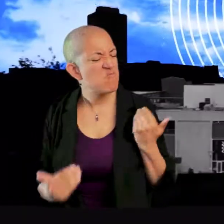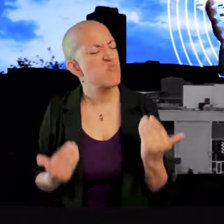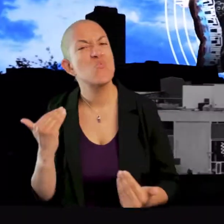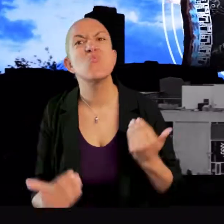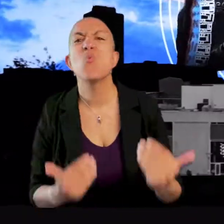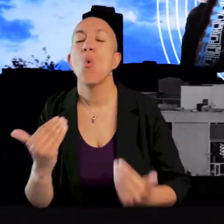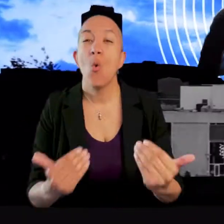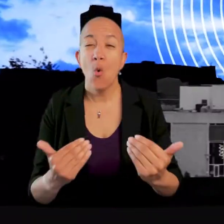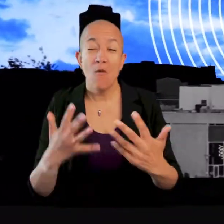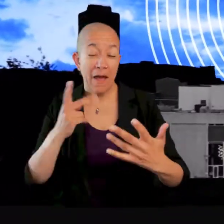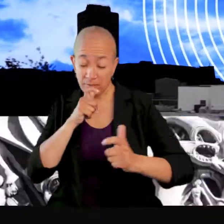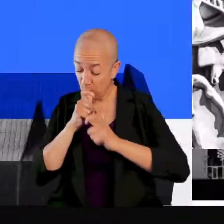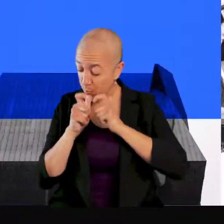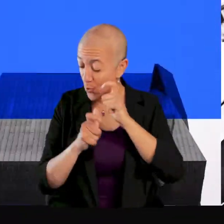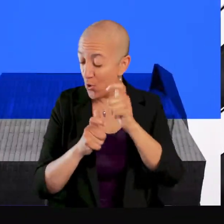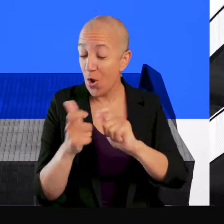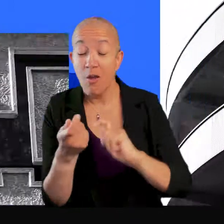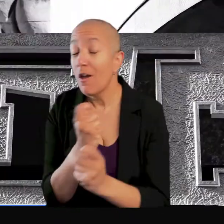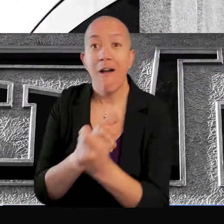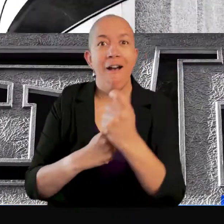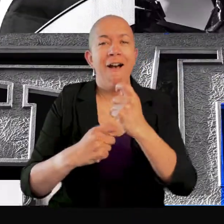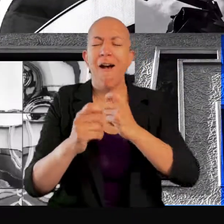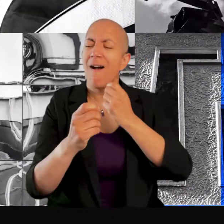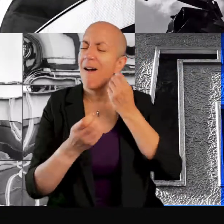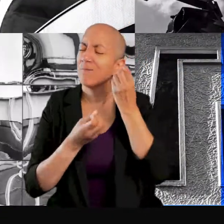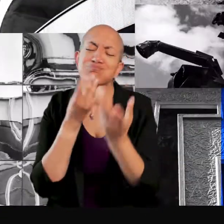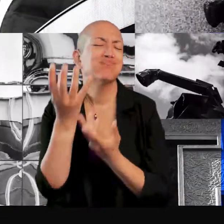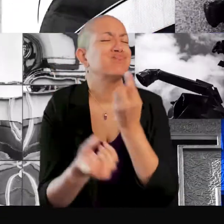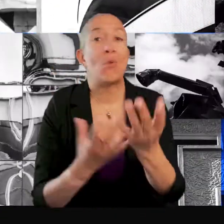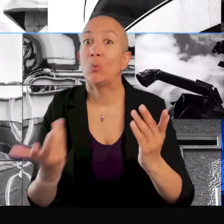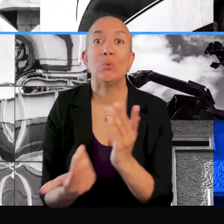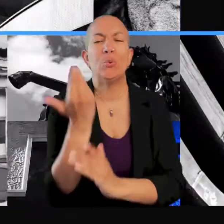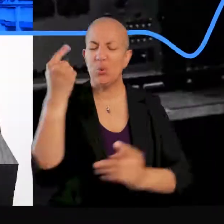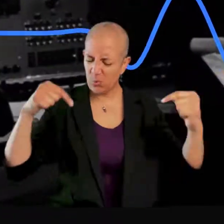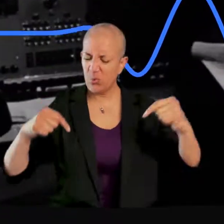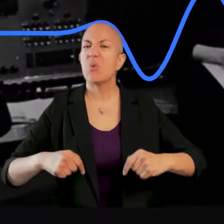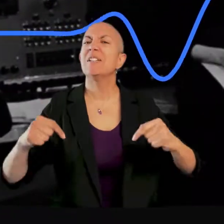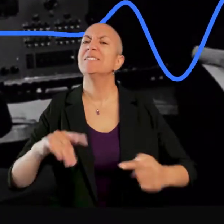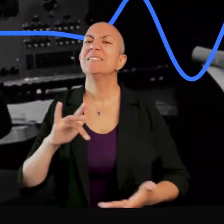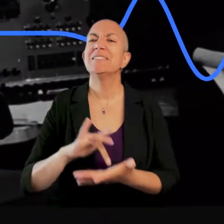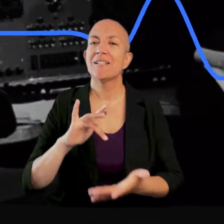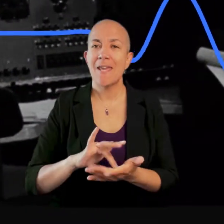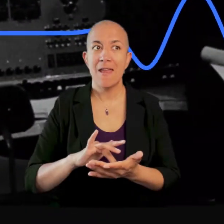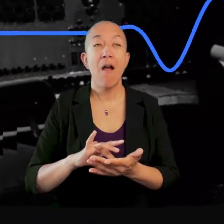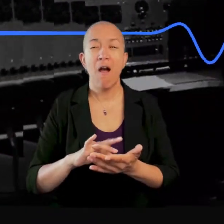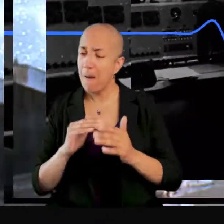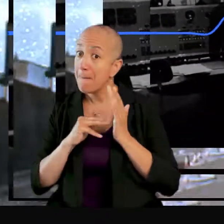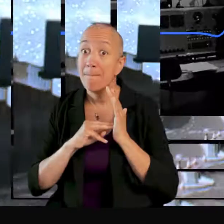As timeless words are made new on city streets. A million and more journeys begin